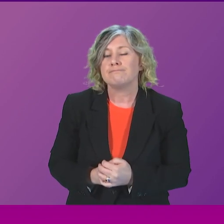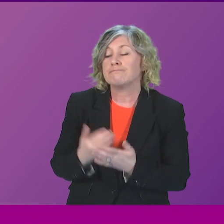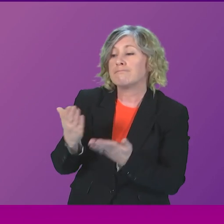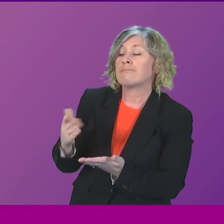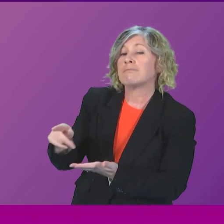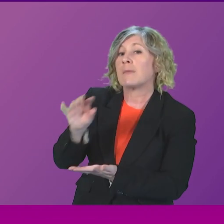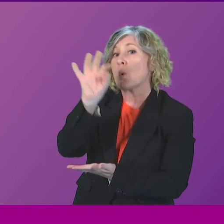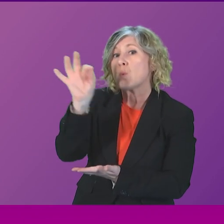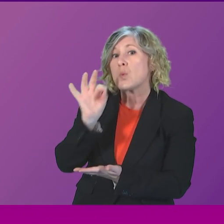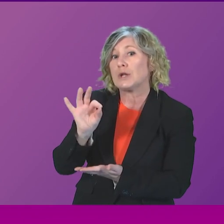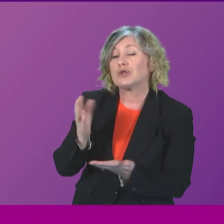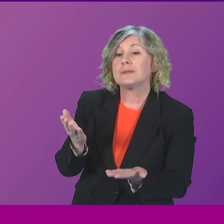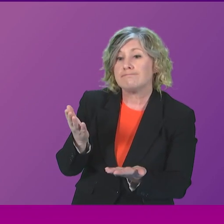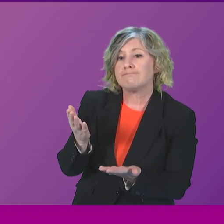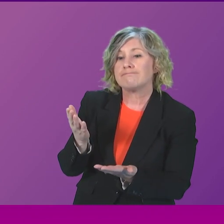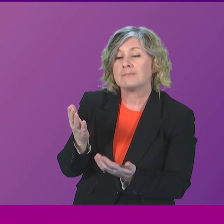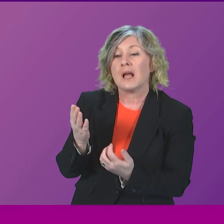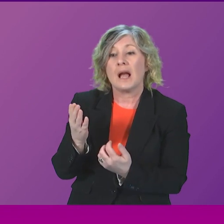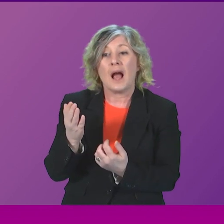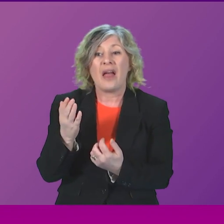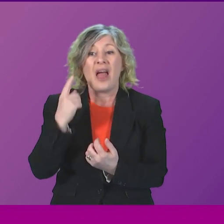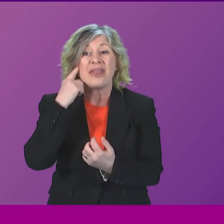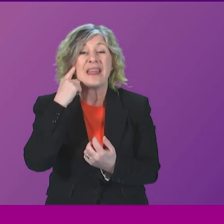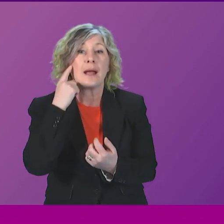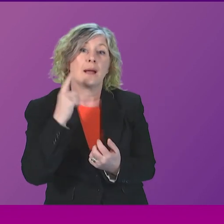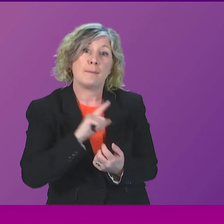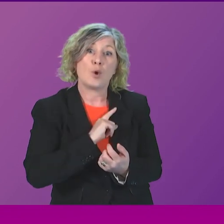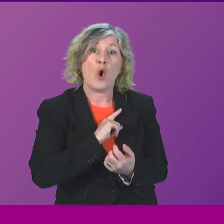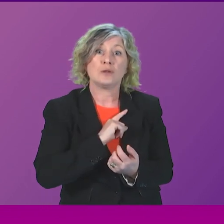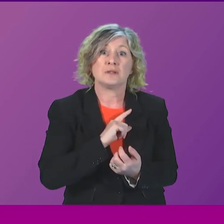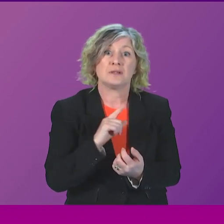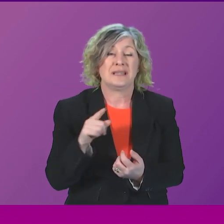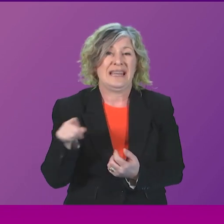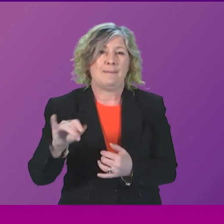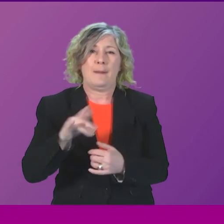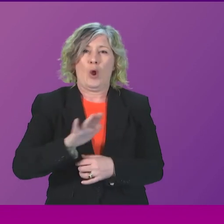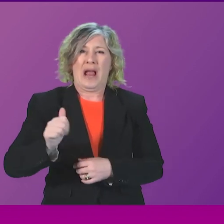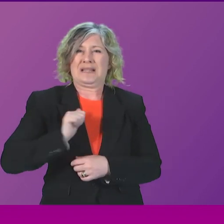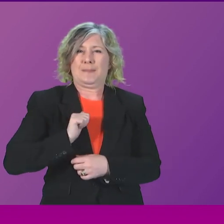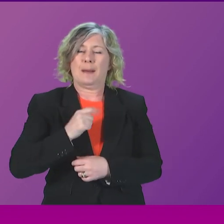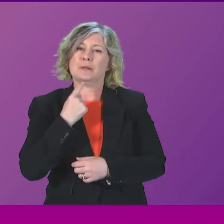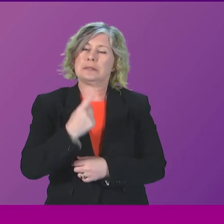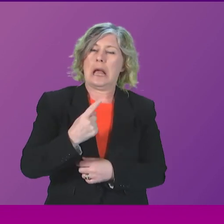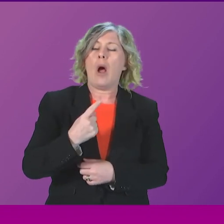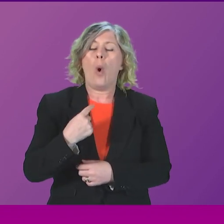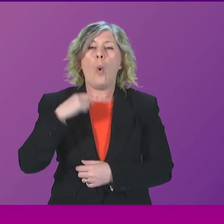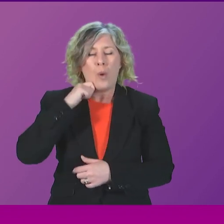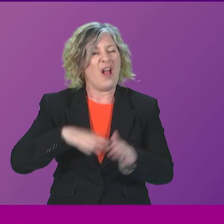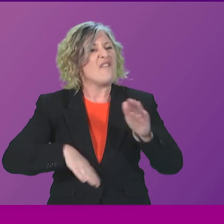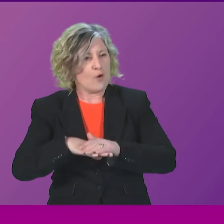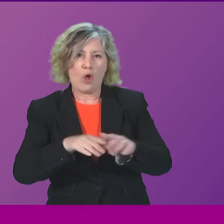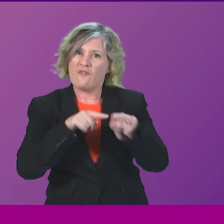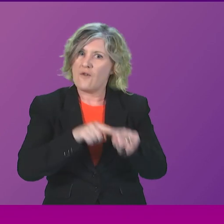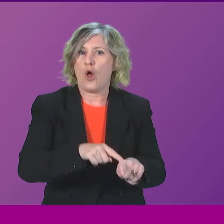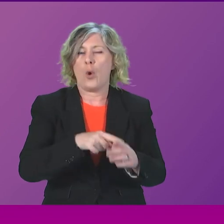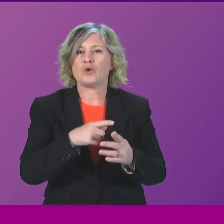Anasawa is because he didn't expect me to, of course, say that I would truly comply with the COVID public inquiry.